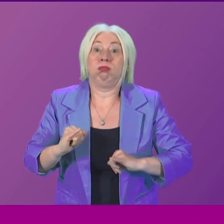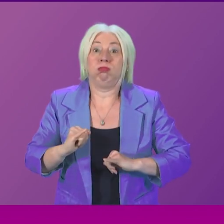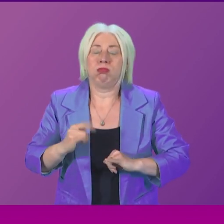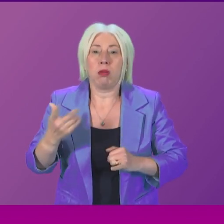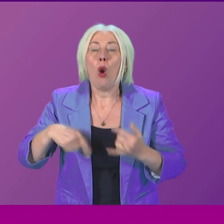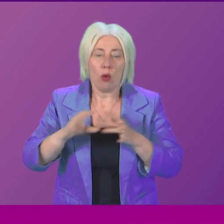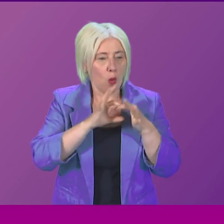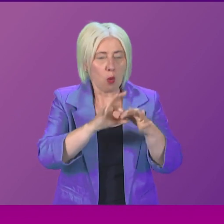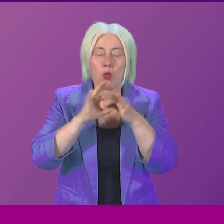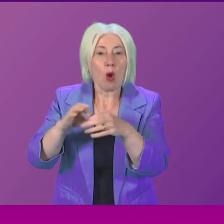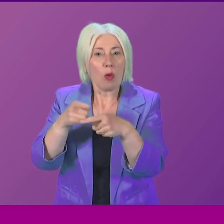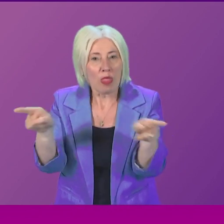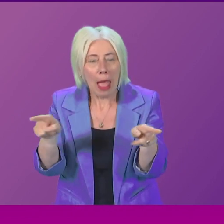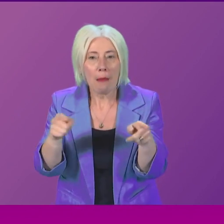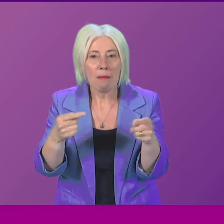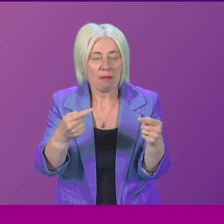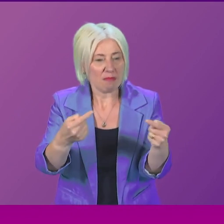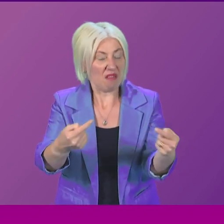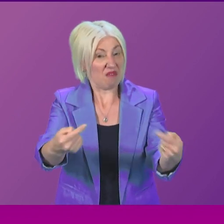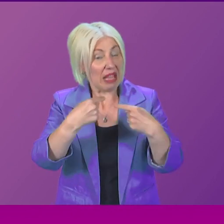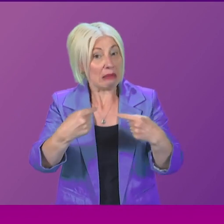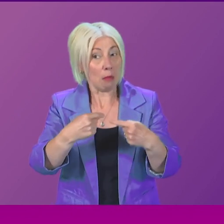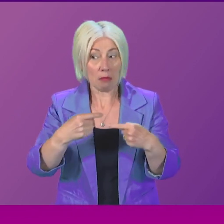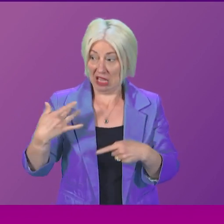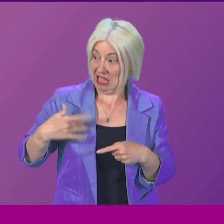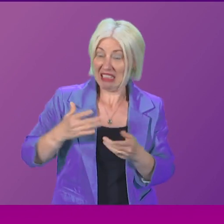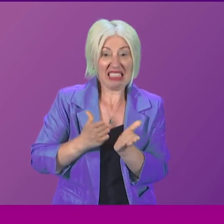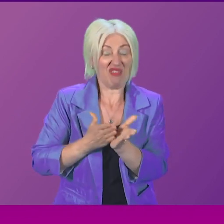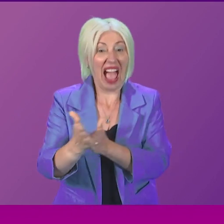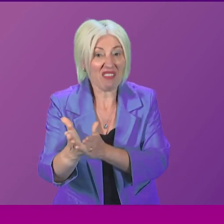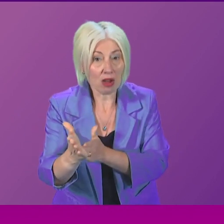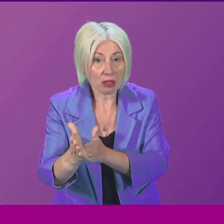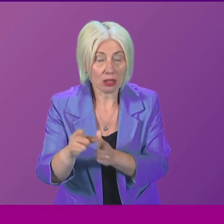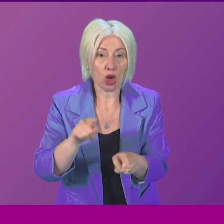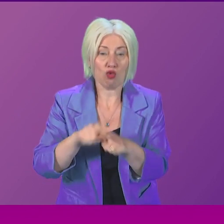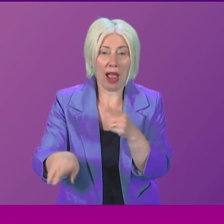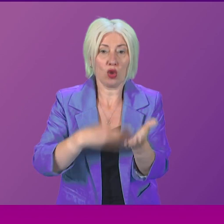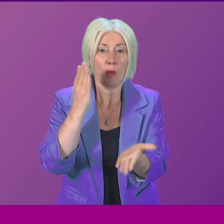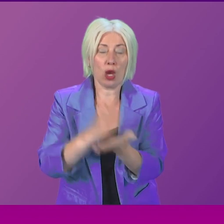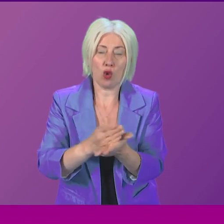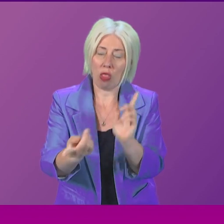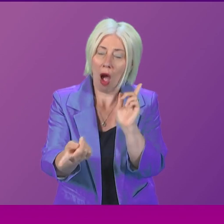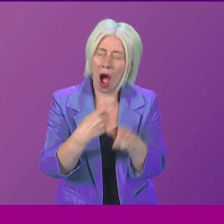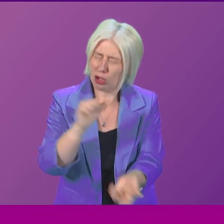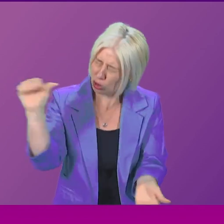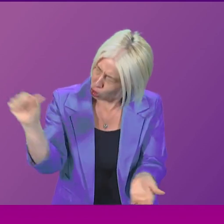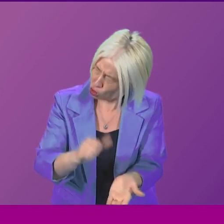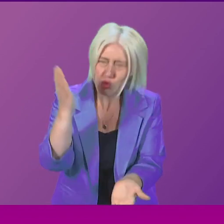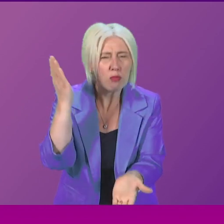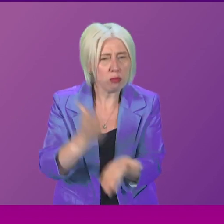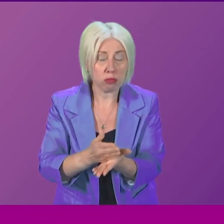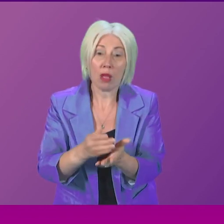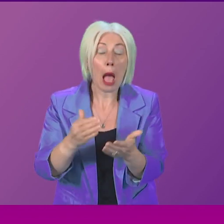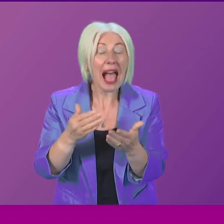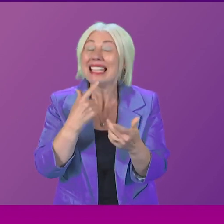with those individuals, those victims, those survivors, in order to try to get them the answers they absolutely deserve. And, of course, a